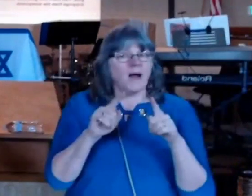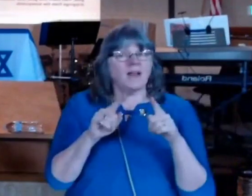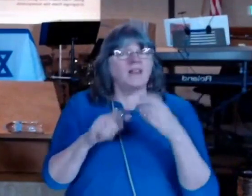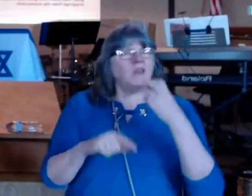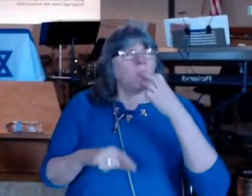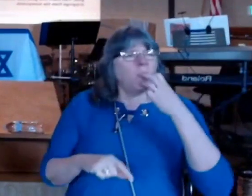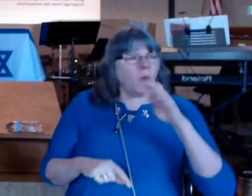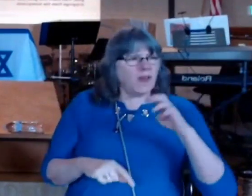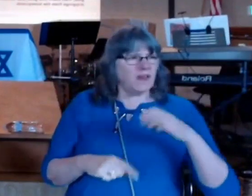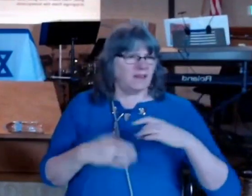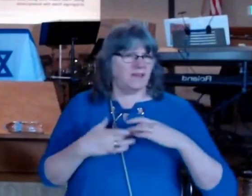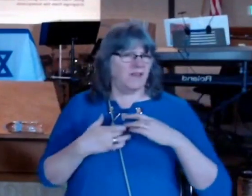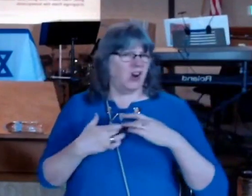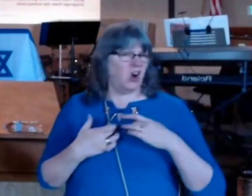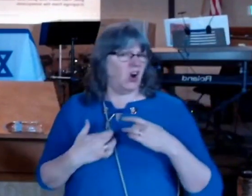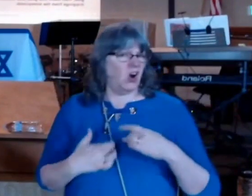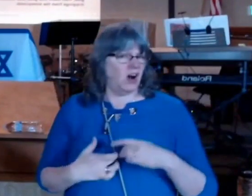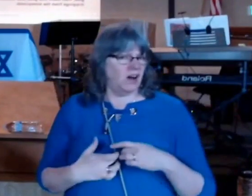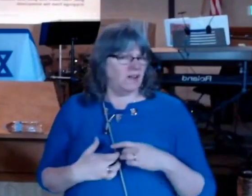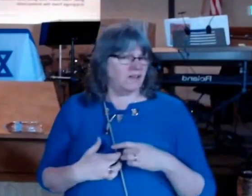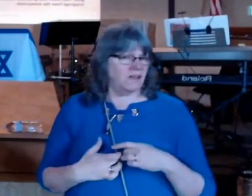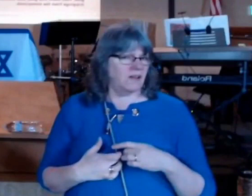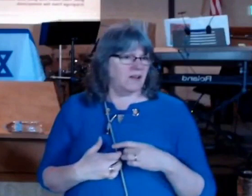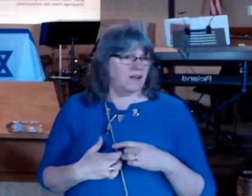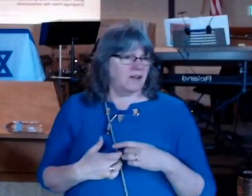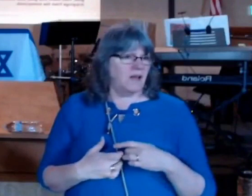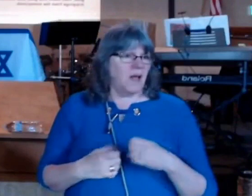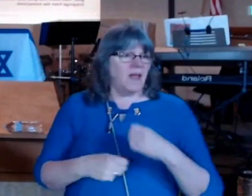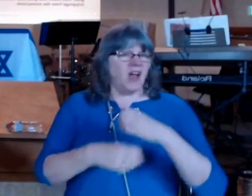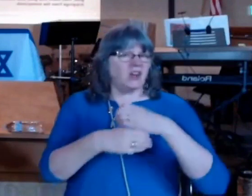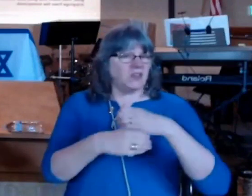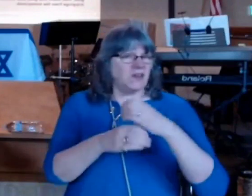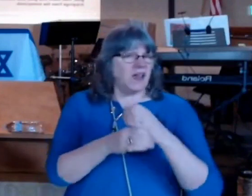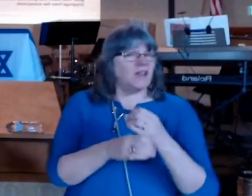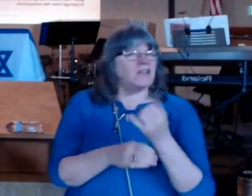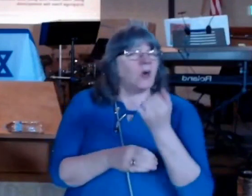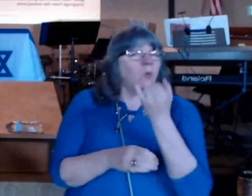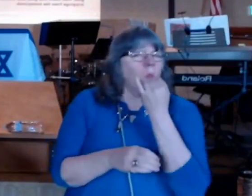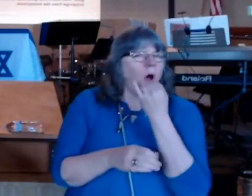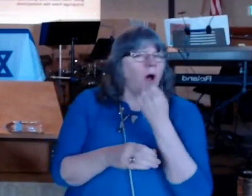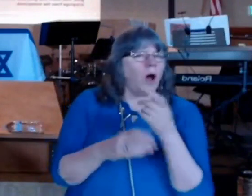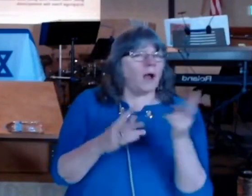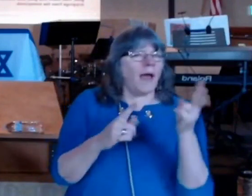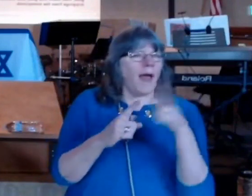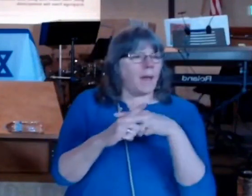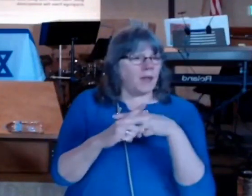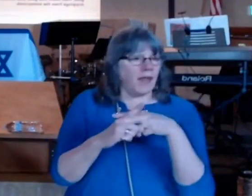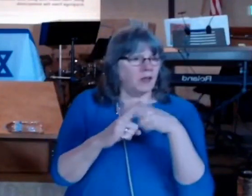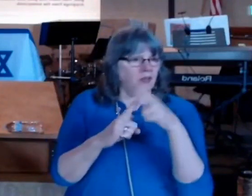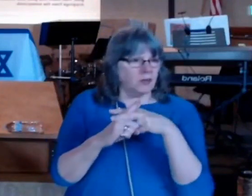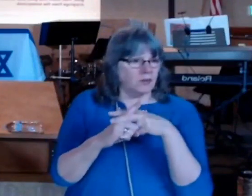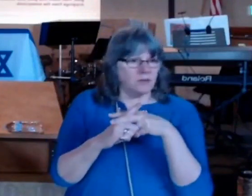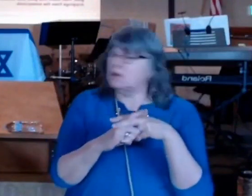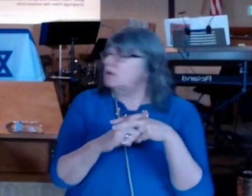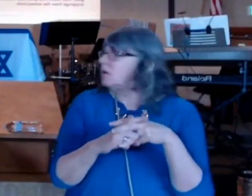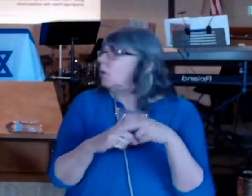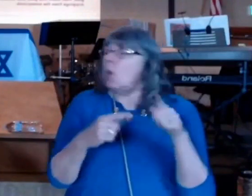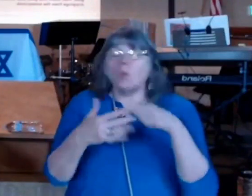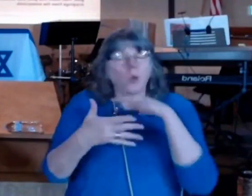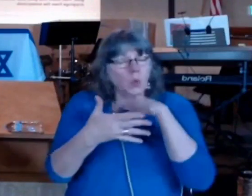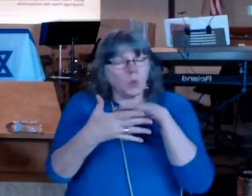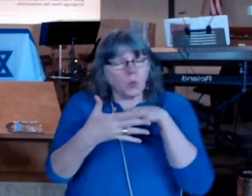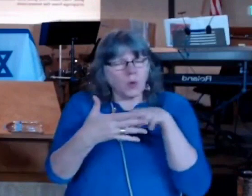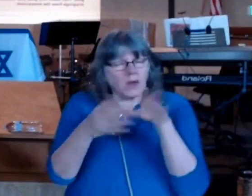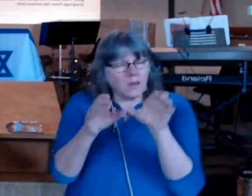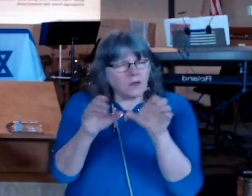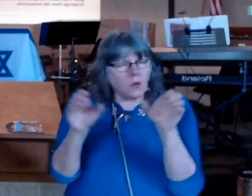wickedness of our hearts that creates wrong application so when we read the Torah we've got